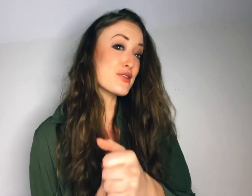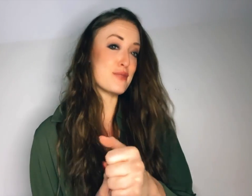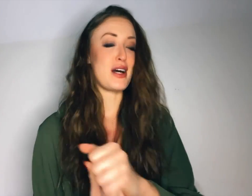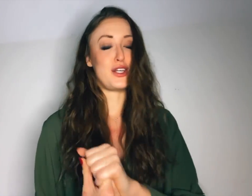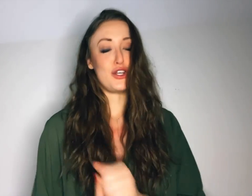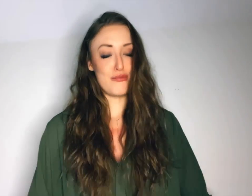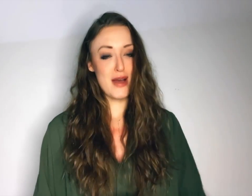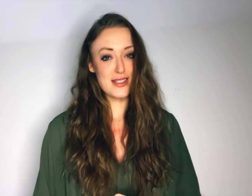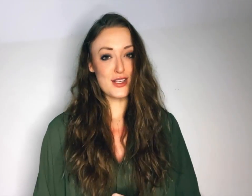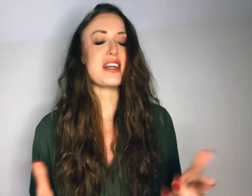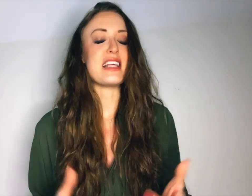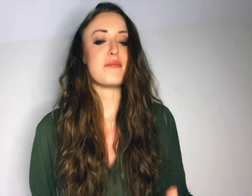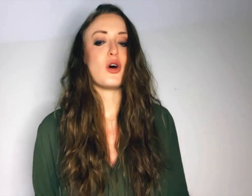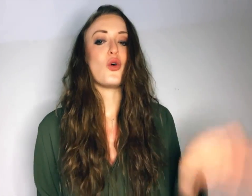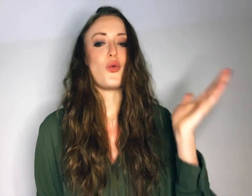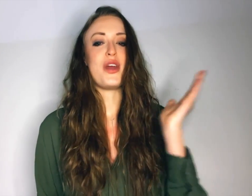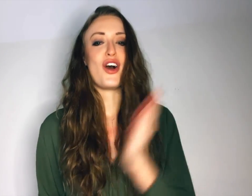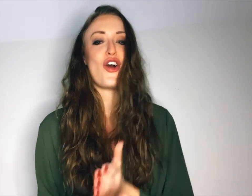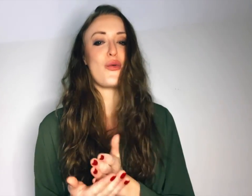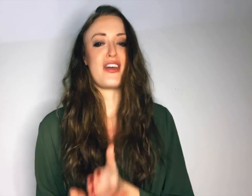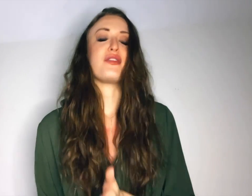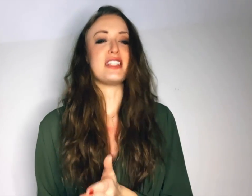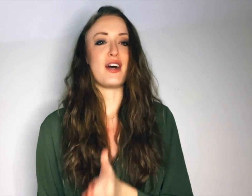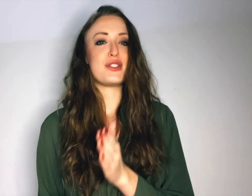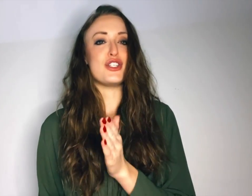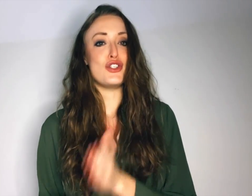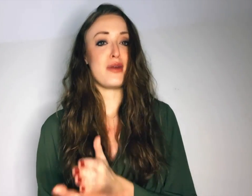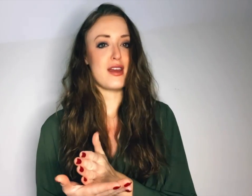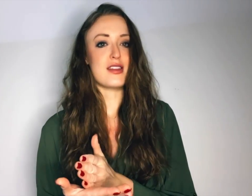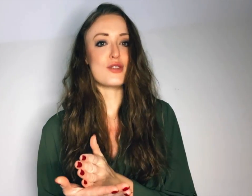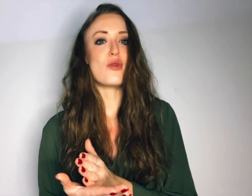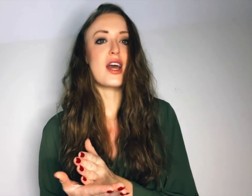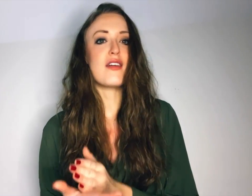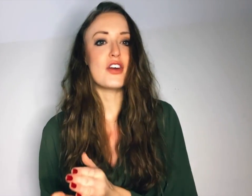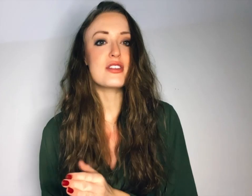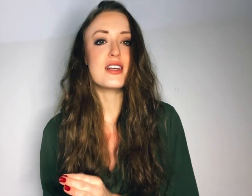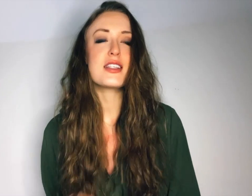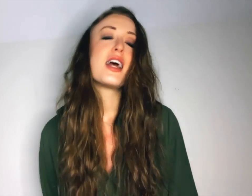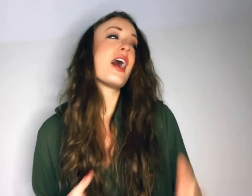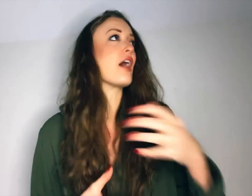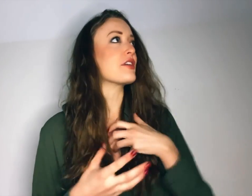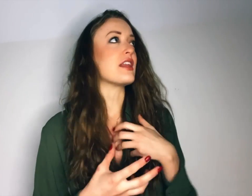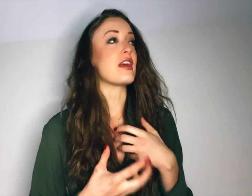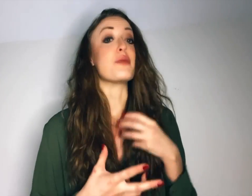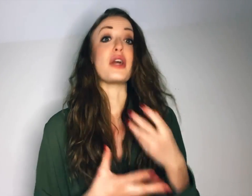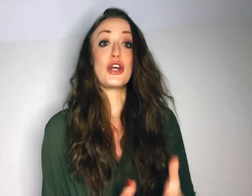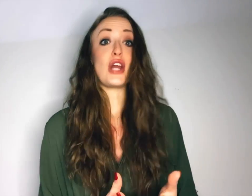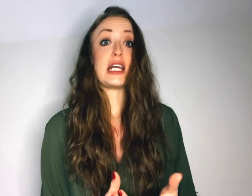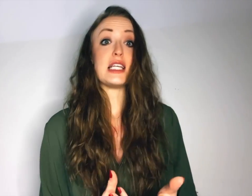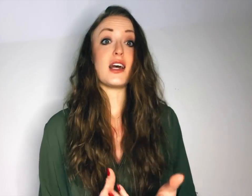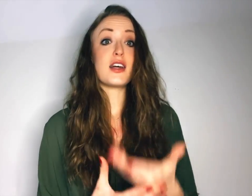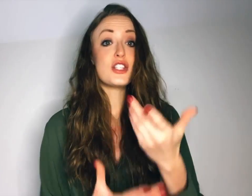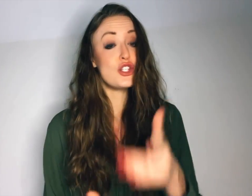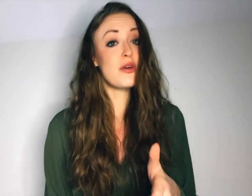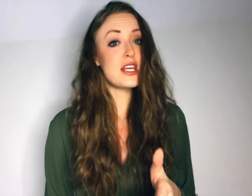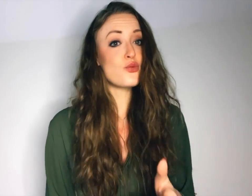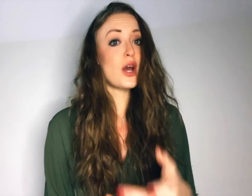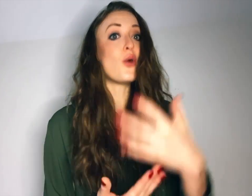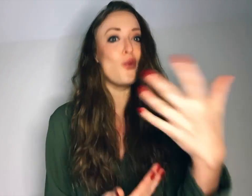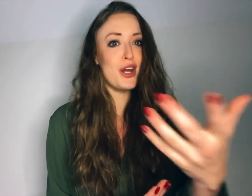respond to your message. For example, we are without a doubt doing it this way. Versus, I really think it'd be a good idea to do it this way. What